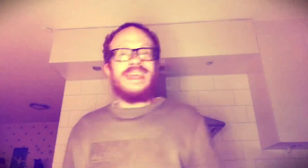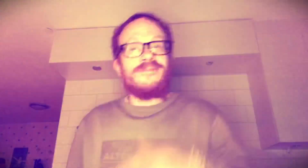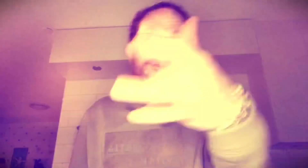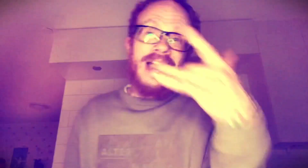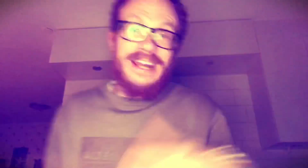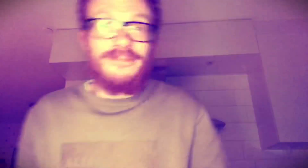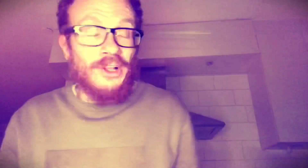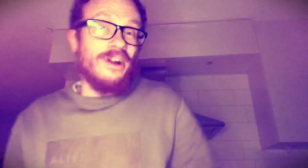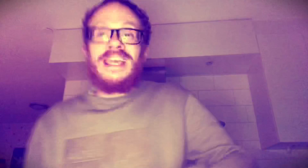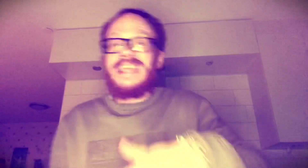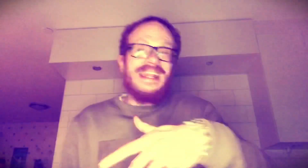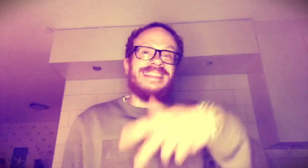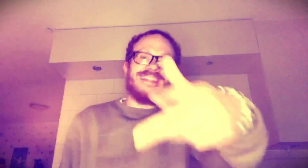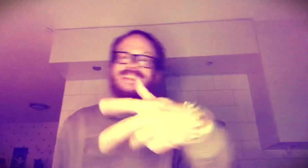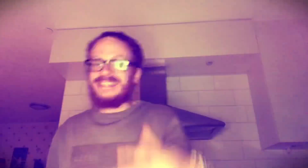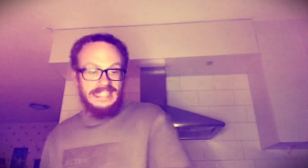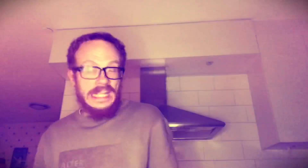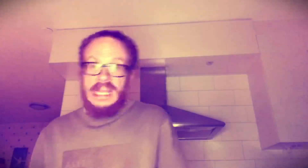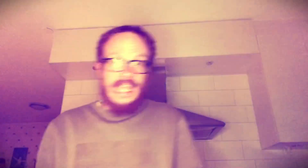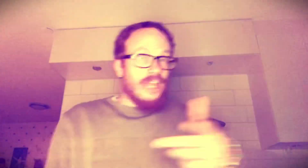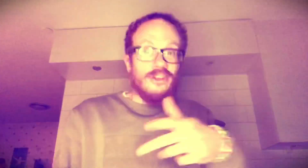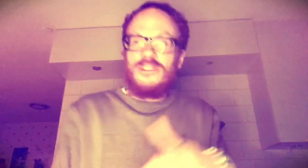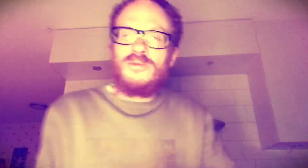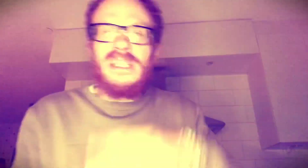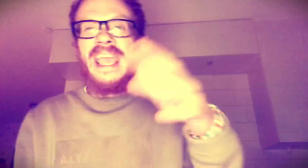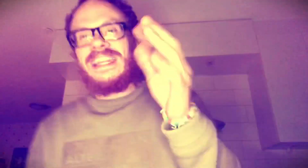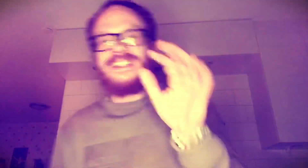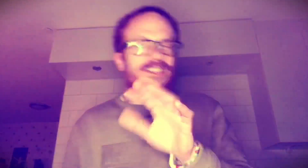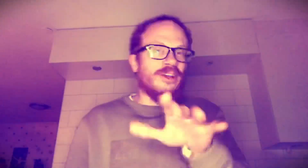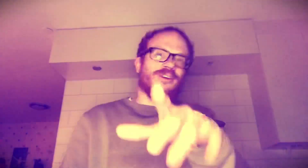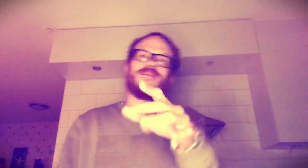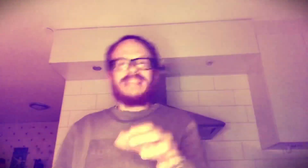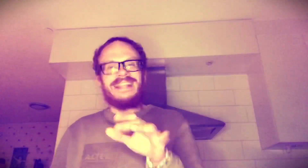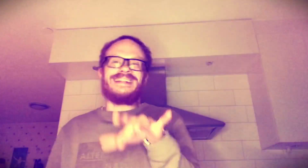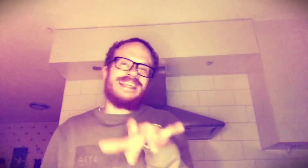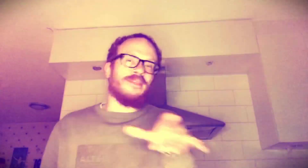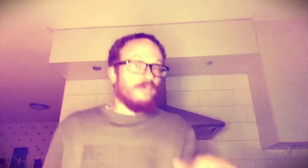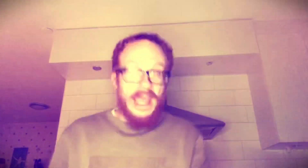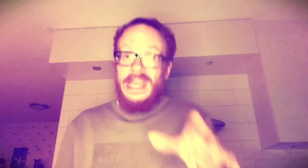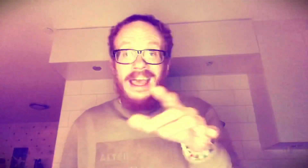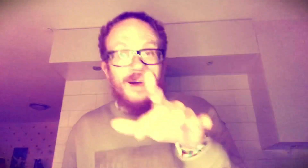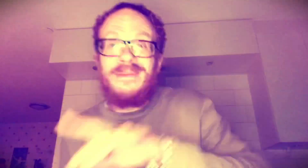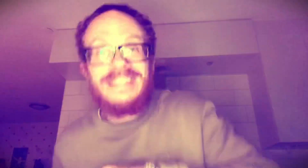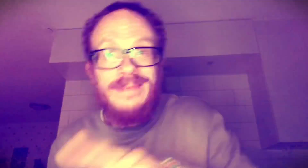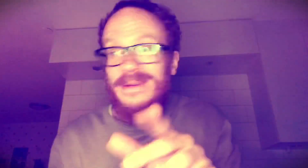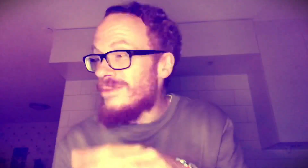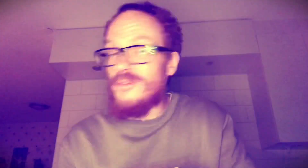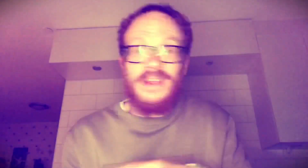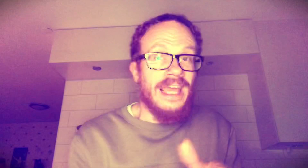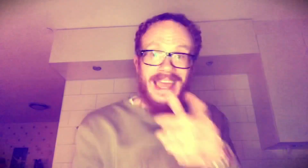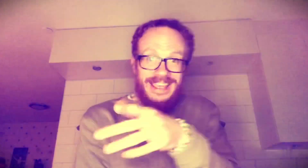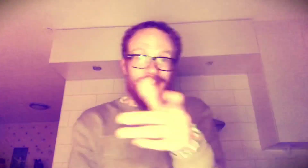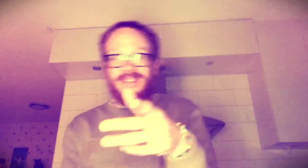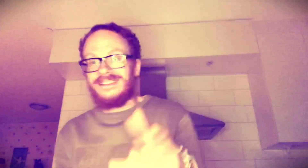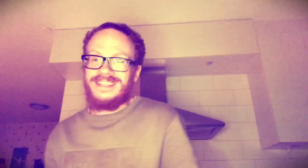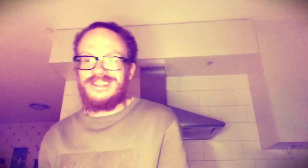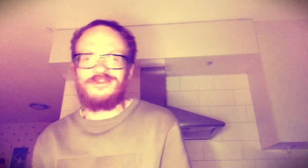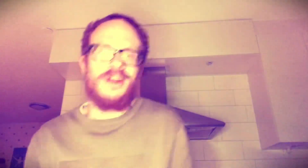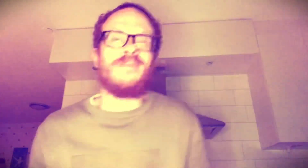if you got it, flaunt Yeah, that's in your DNA Yo, you can hate it, or yo, come get it Either way, I'ma keep it movin' Ayo, this is what I'm